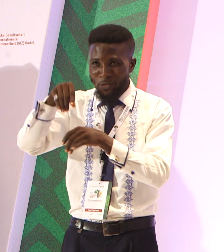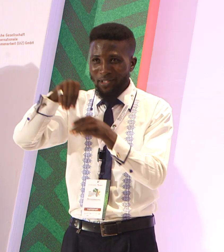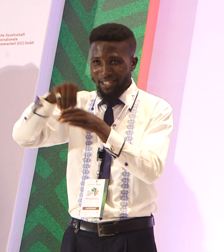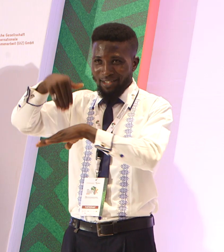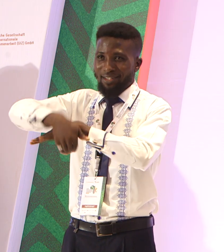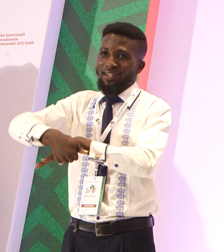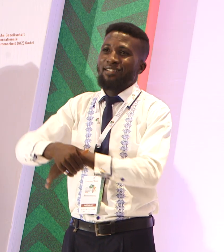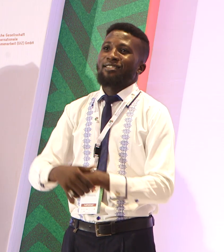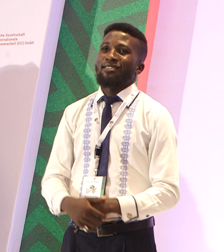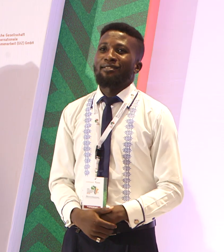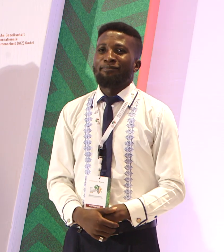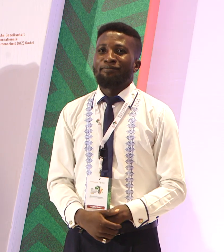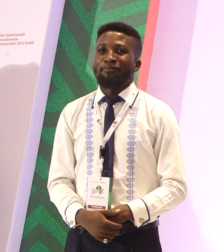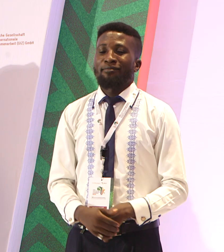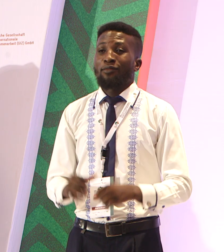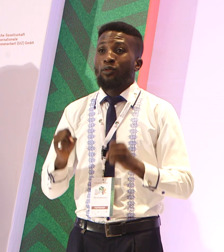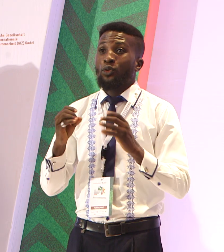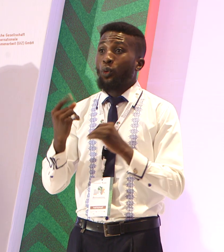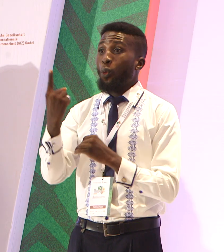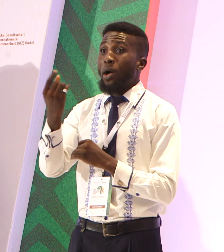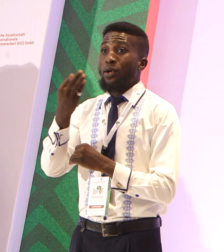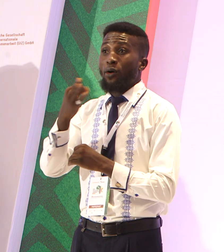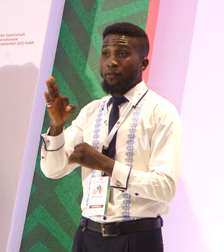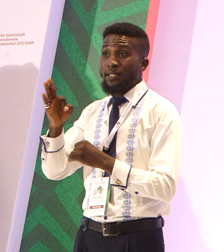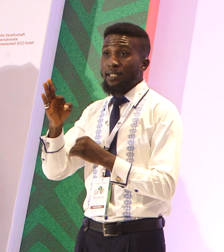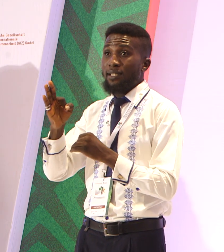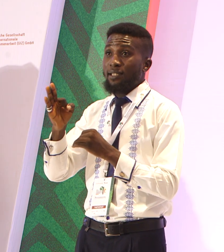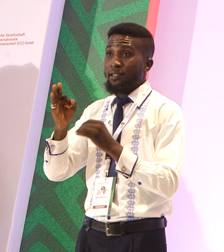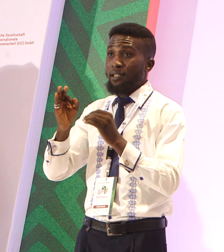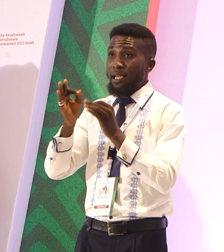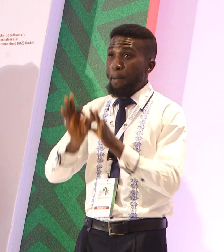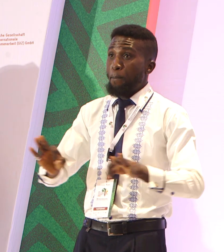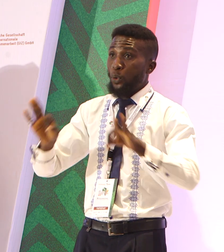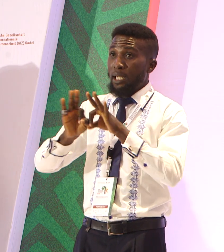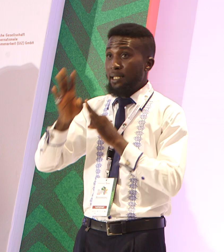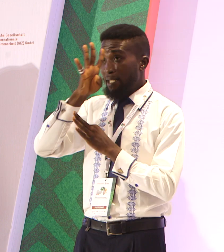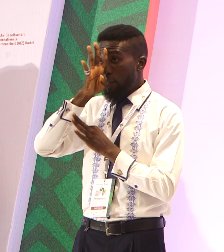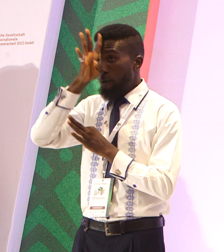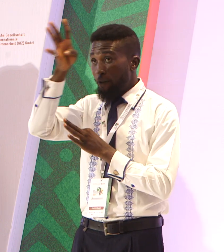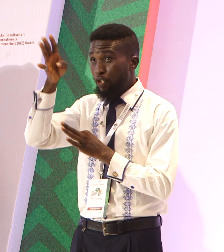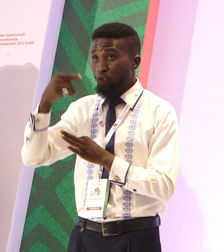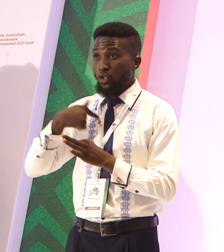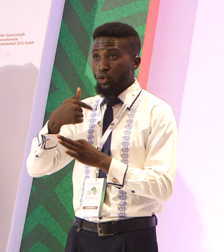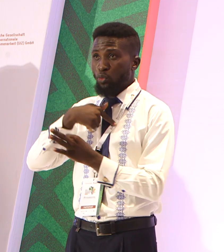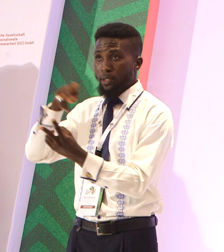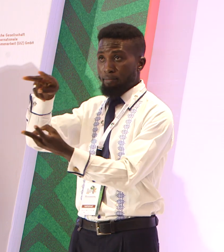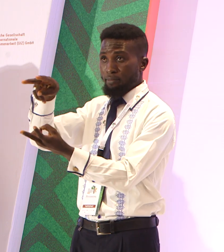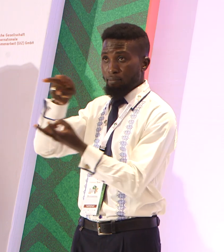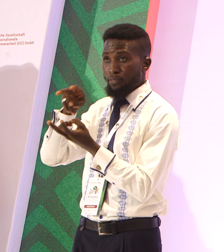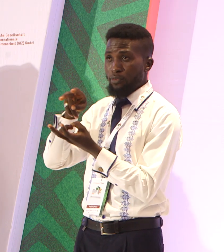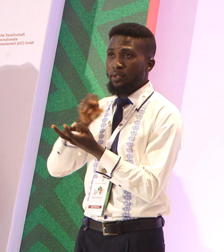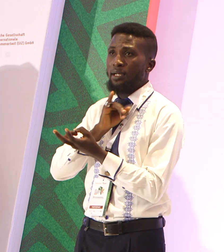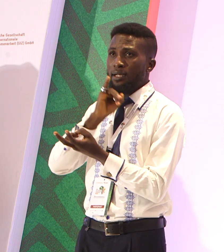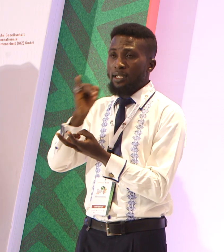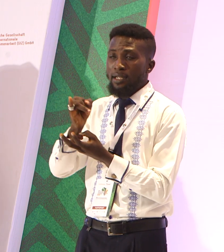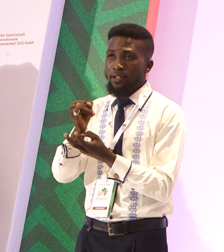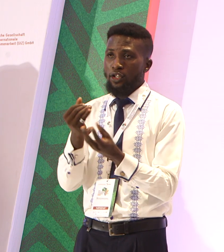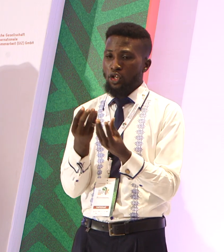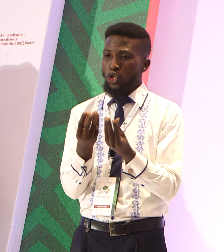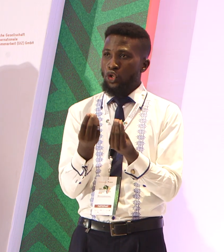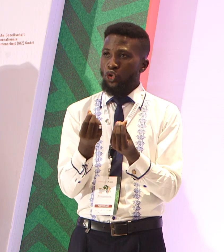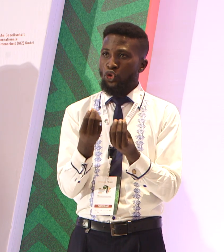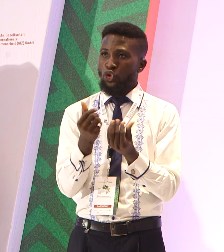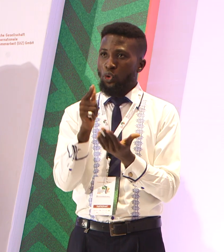So one of the innovations that we actually looked around was soil-less farming, vertical